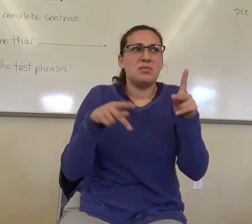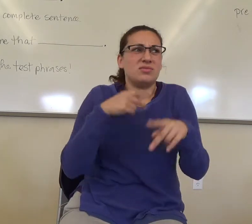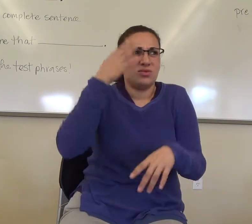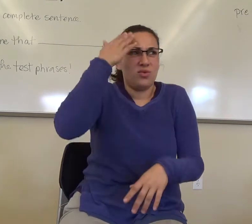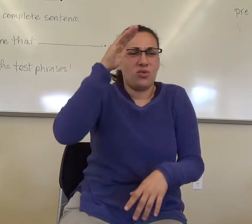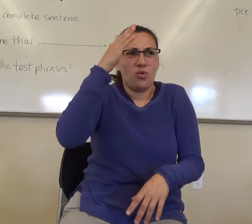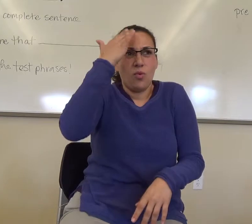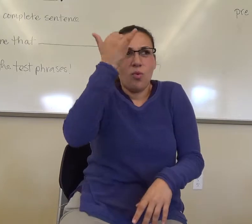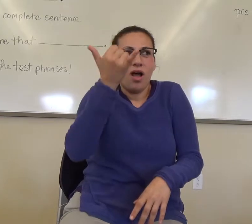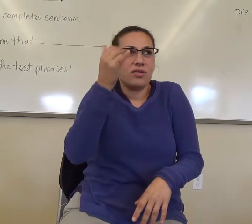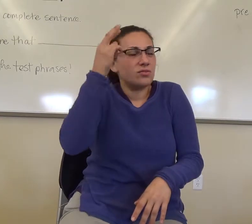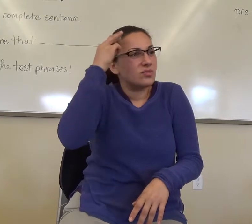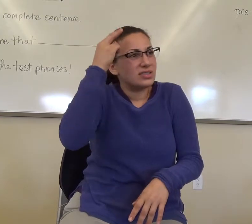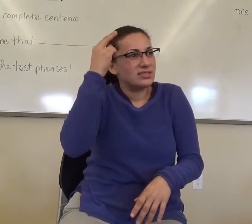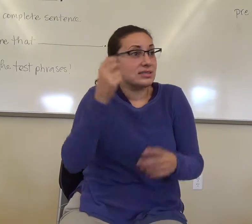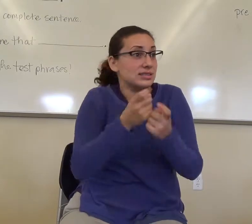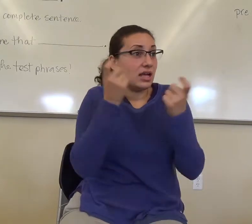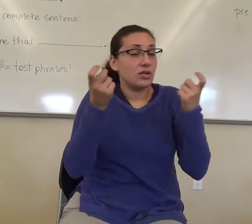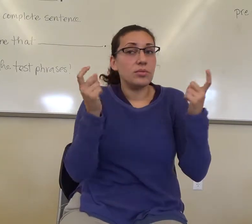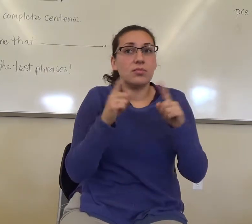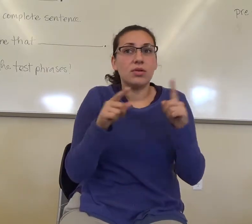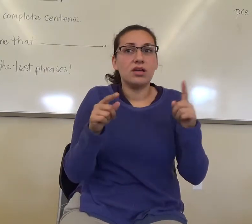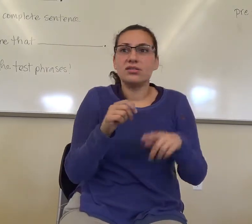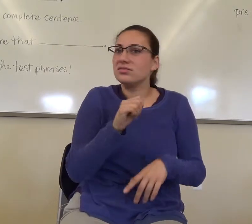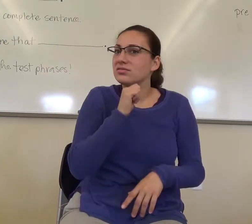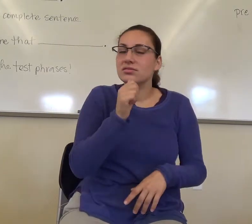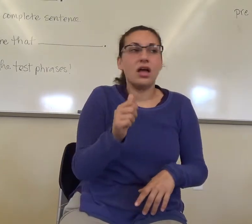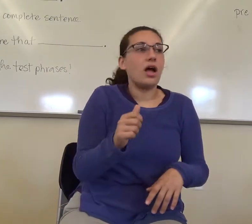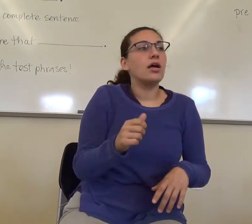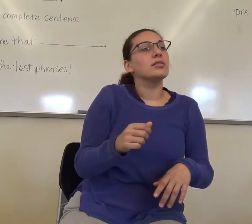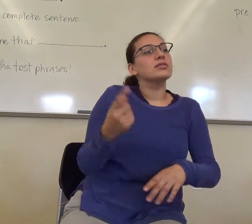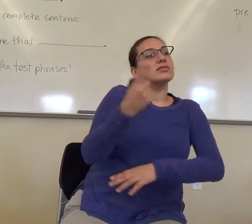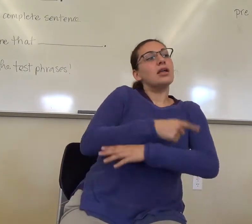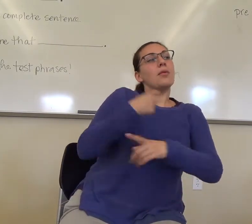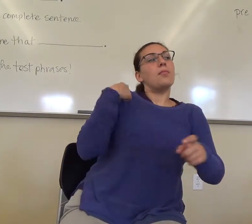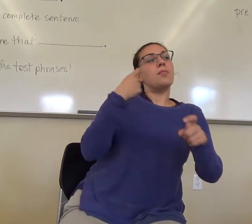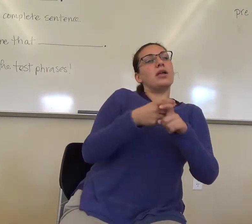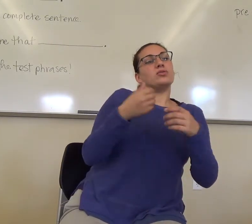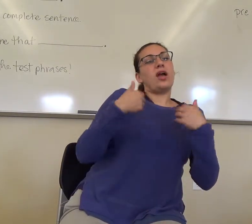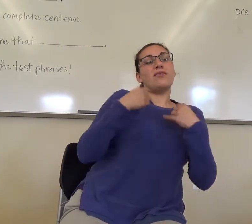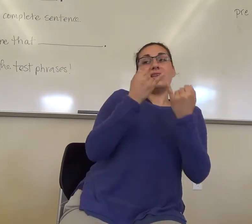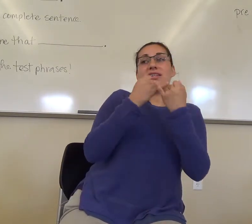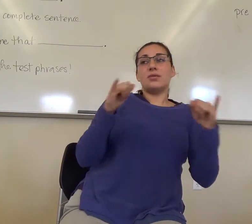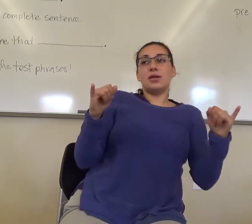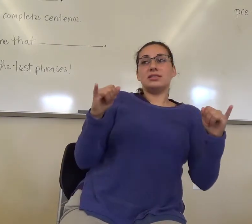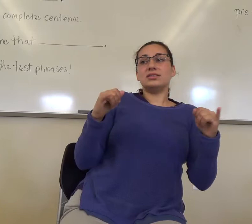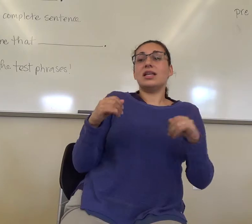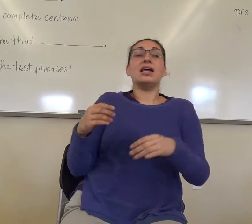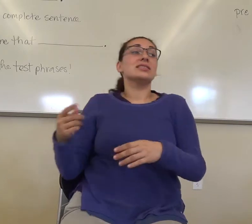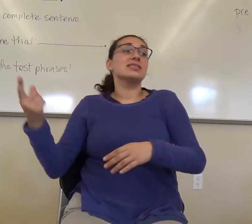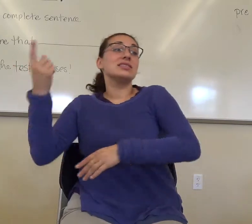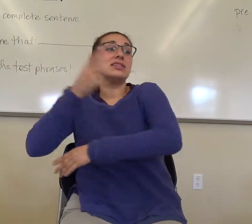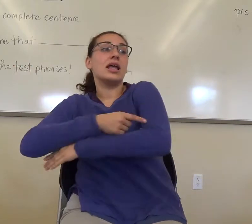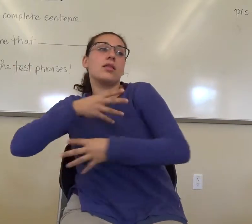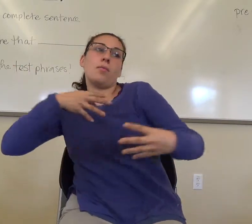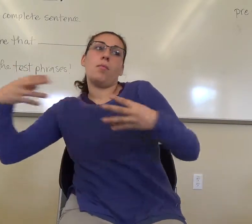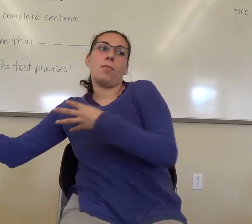And it's not the day Mexico got their independence. It's the day of this little battle.